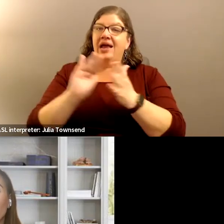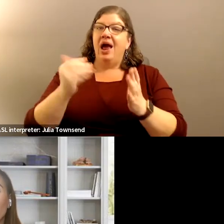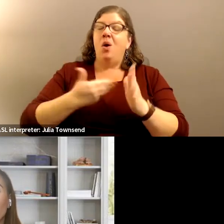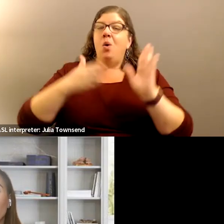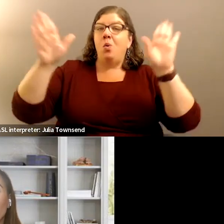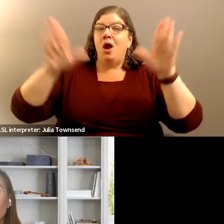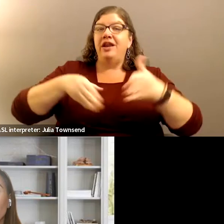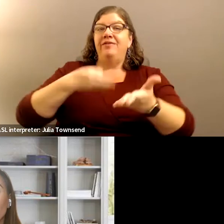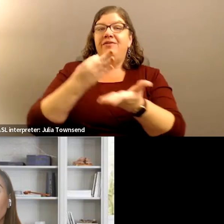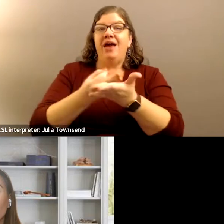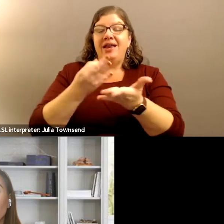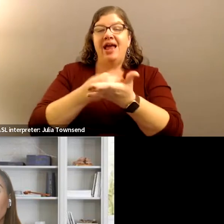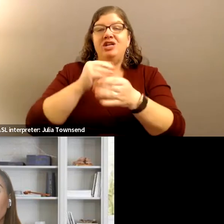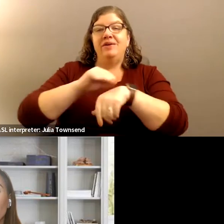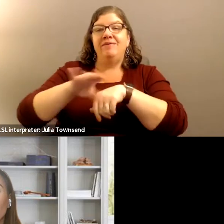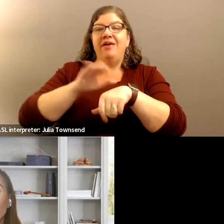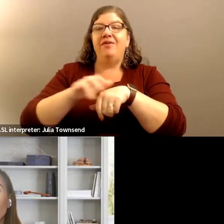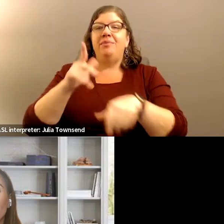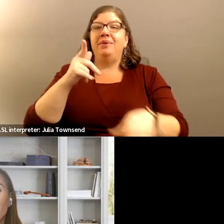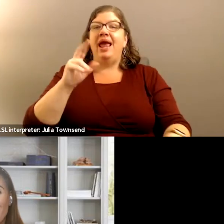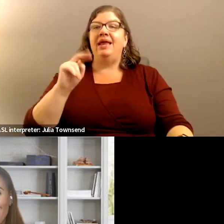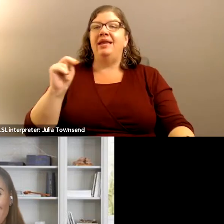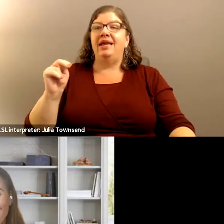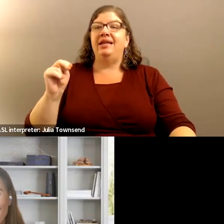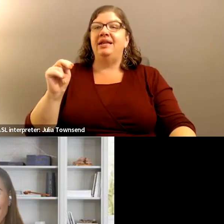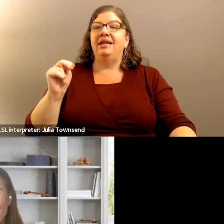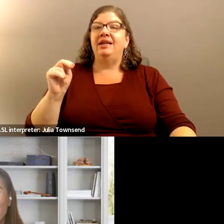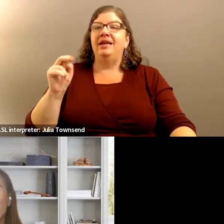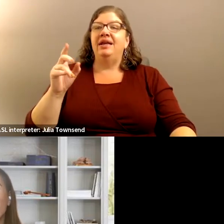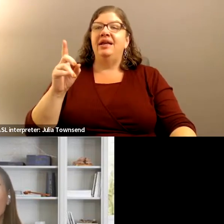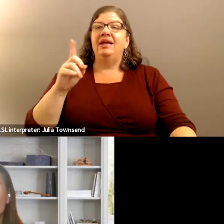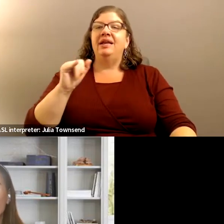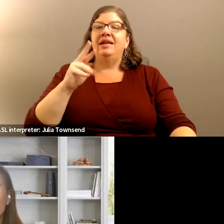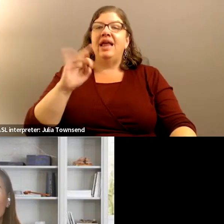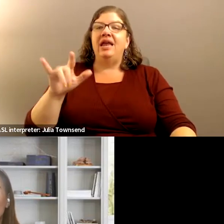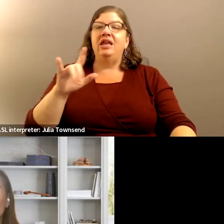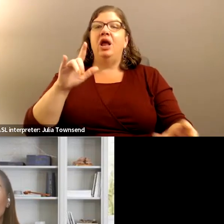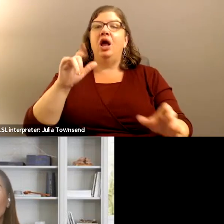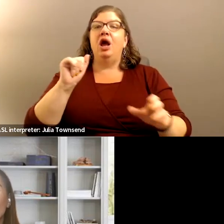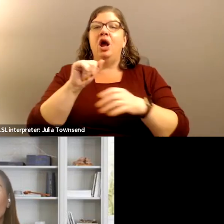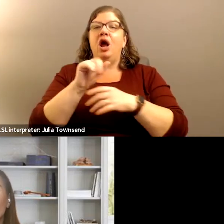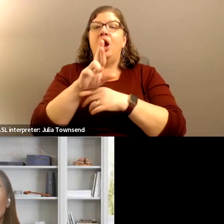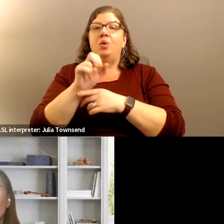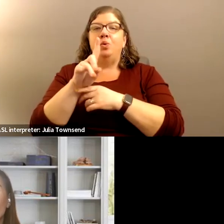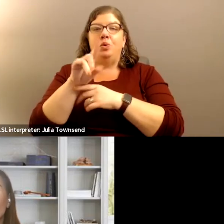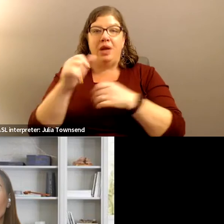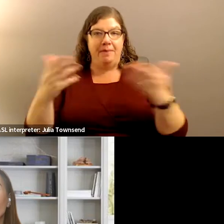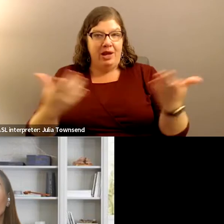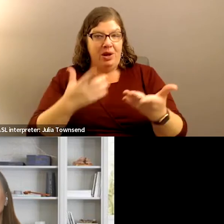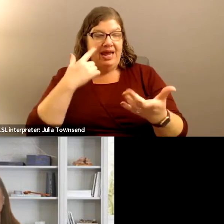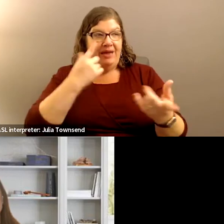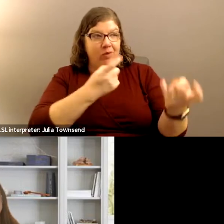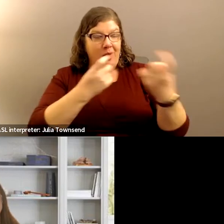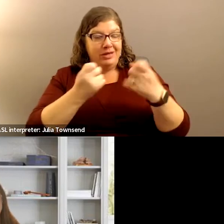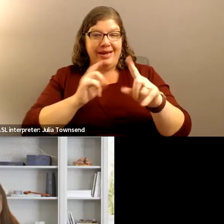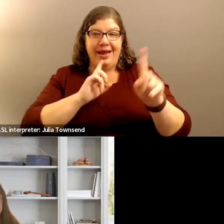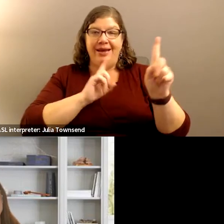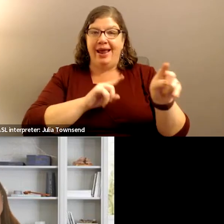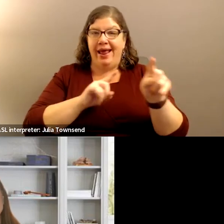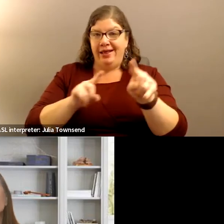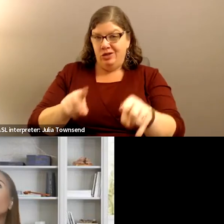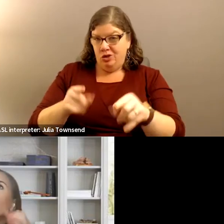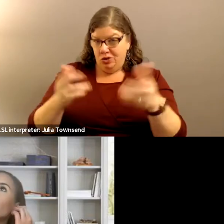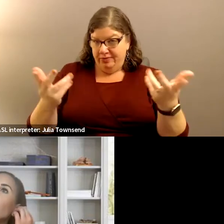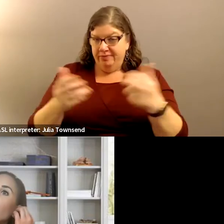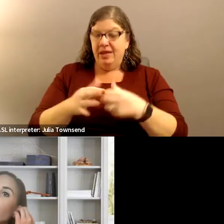wonderful financial advisor from K&N, Daniel Arruda, to be here and answer any questions that we might have or you